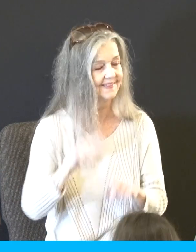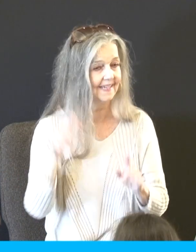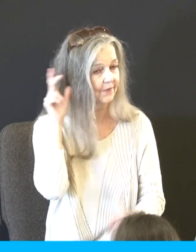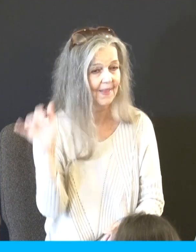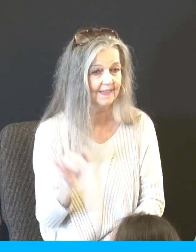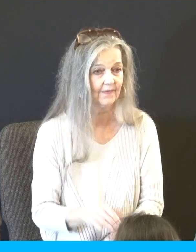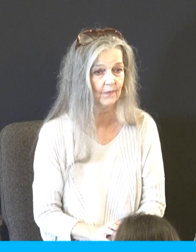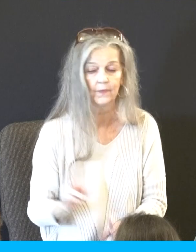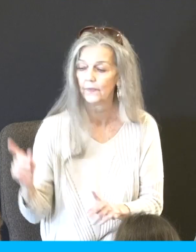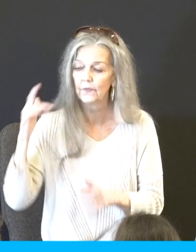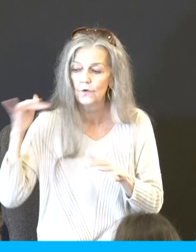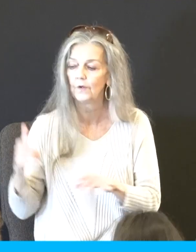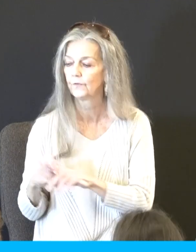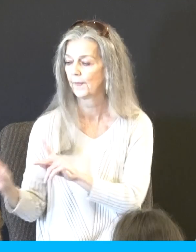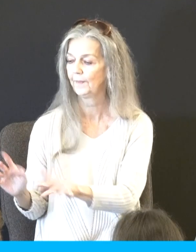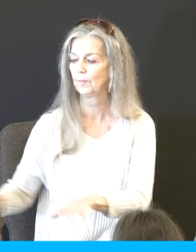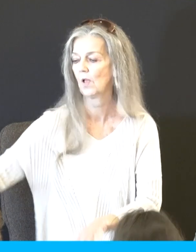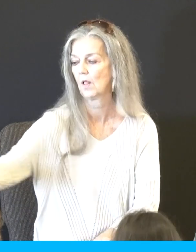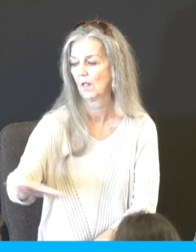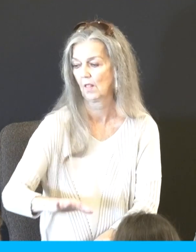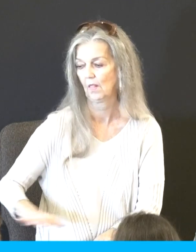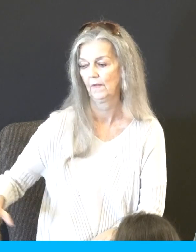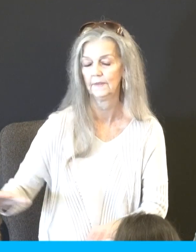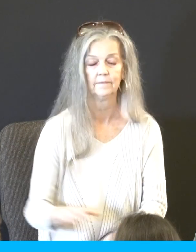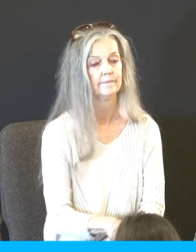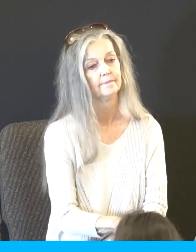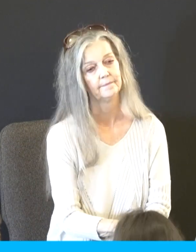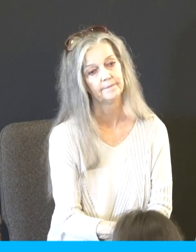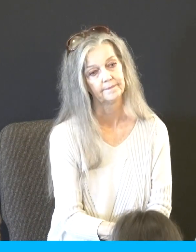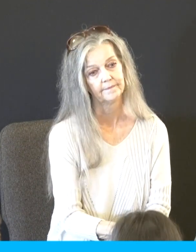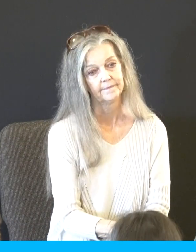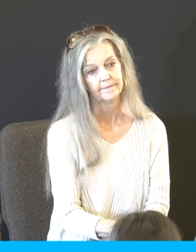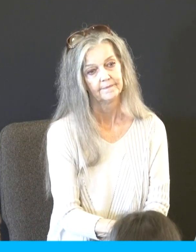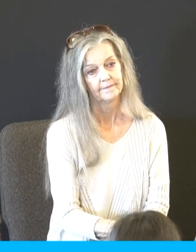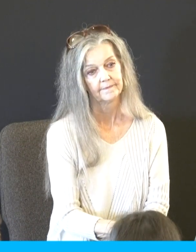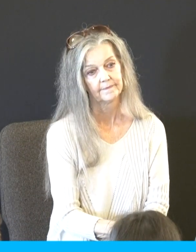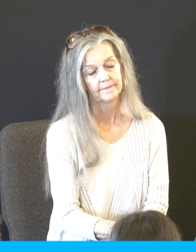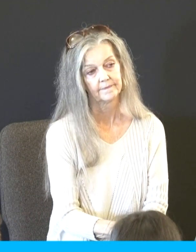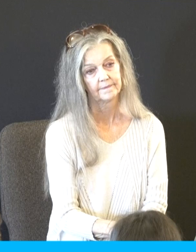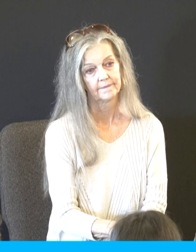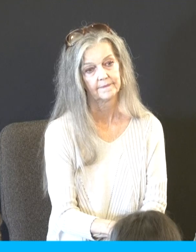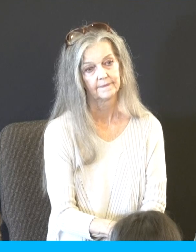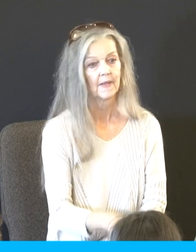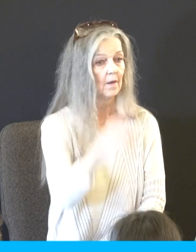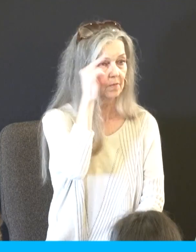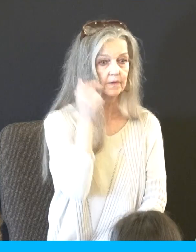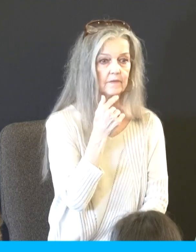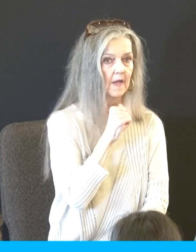We're going to die. That's being overcome. Not a good sound. That's not what I'm hearing. I hear the noise